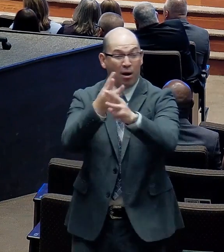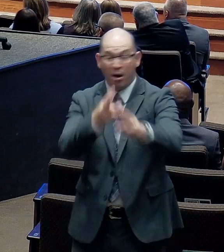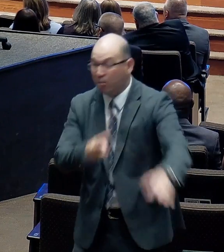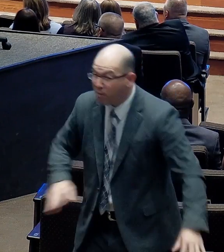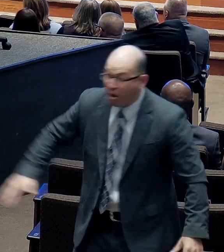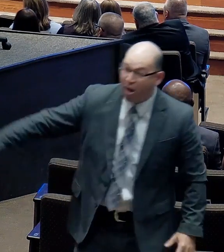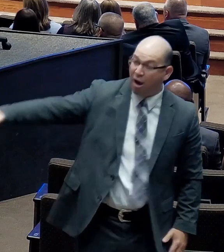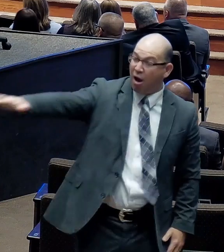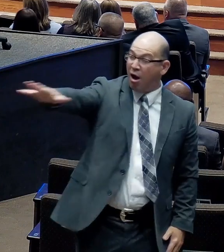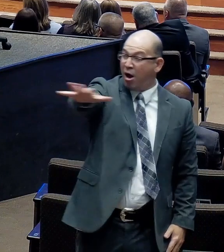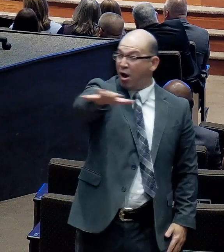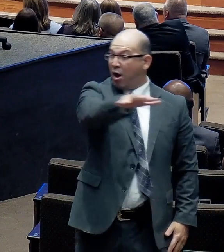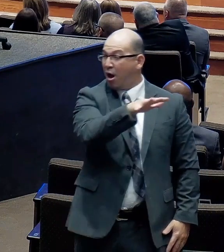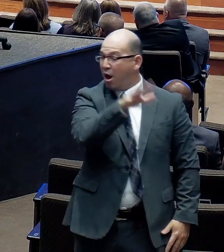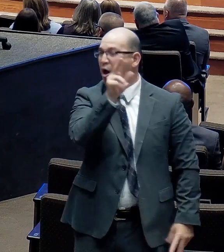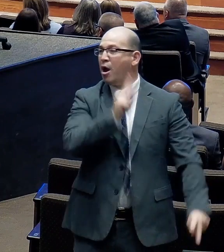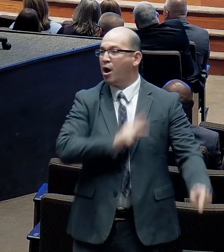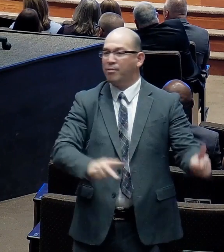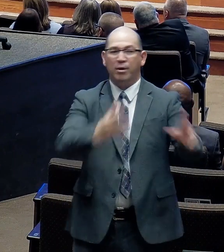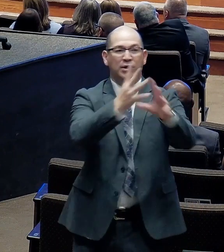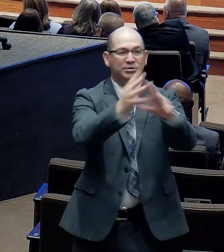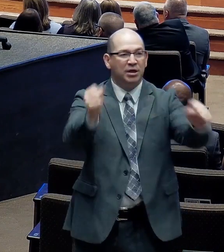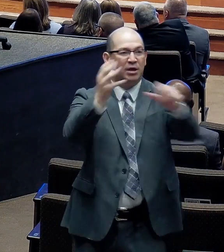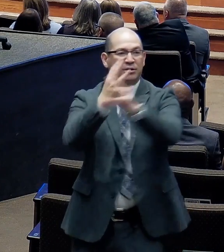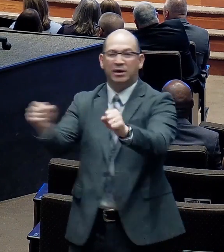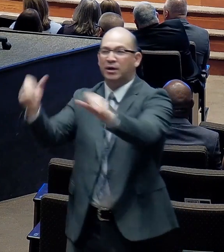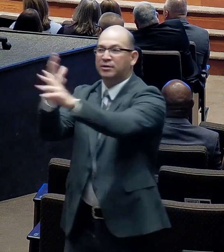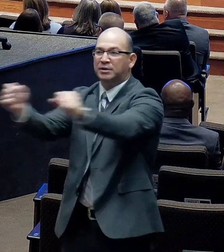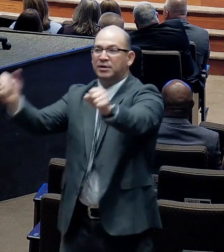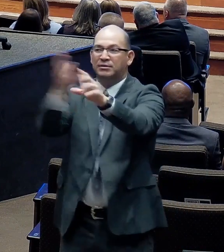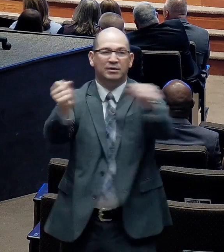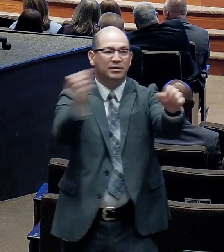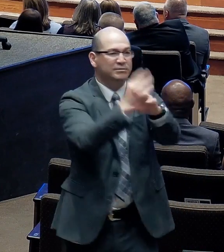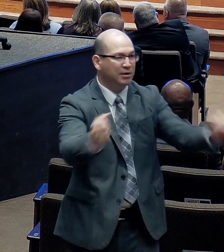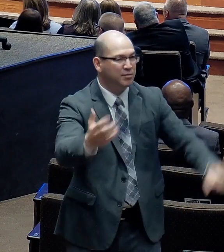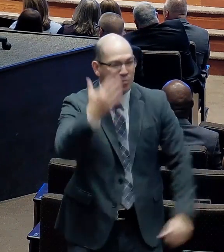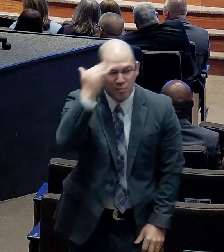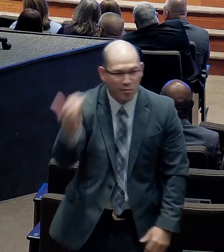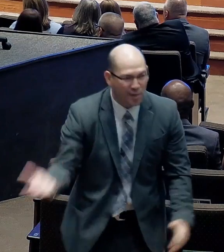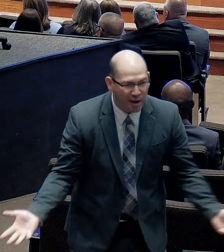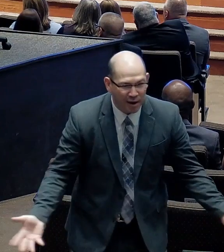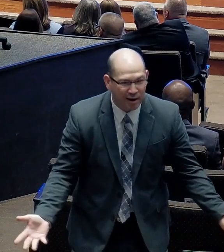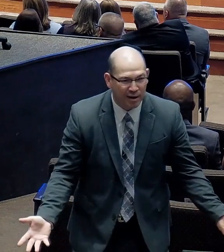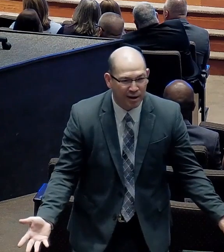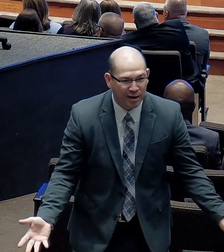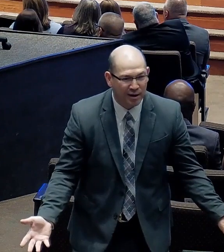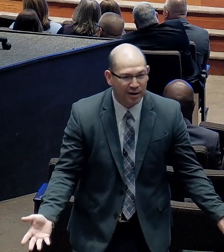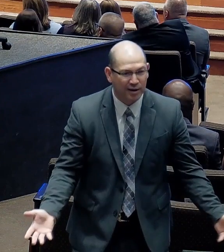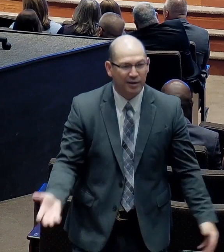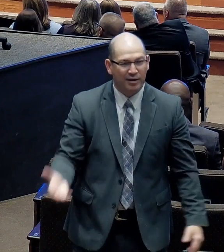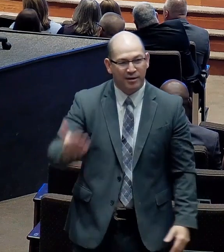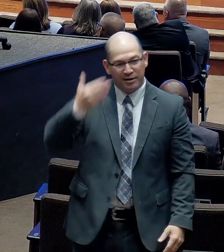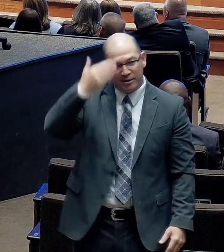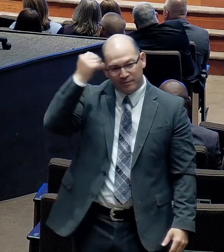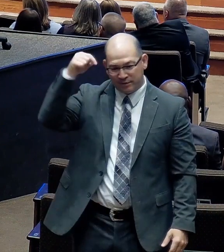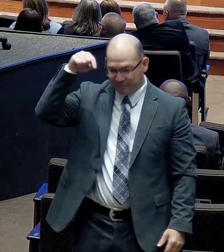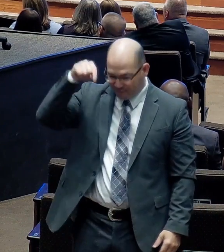world. There are people. That are there. Because. Of the ministry. Of